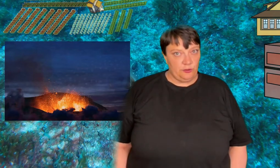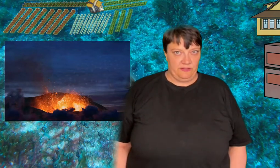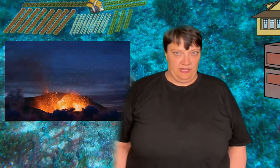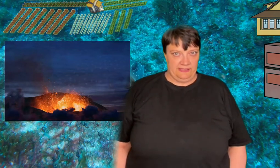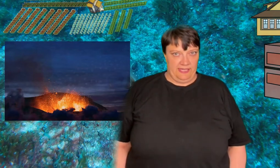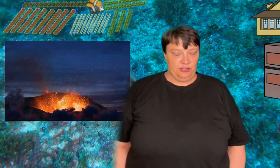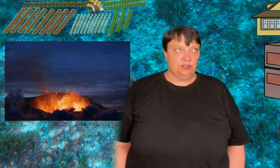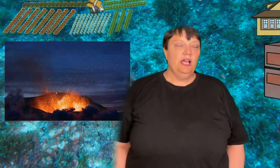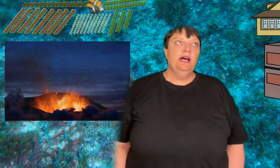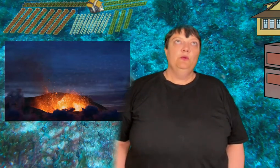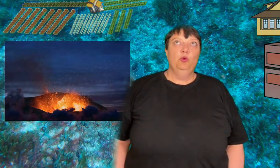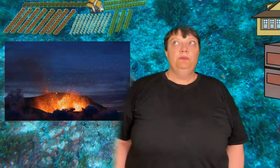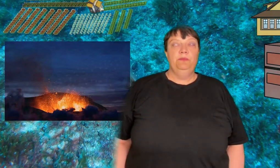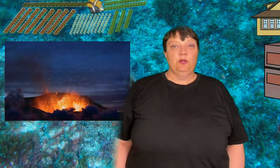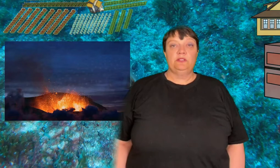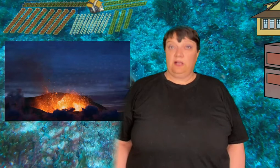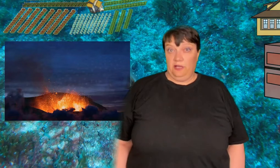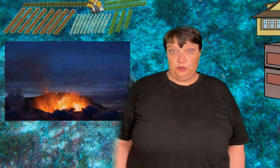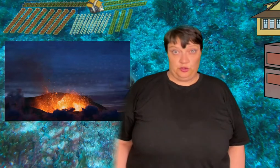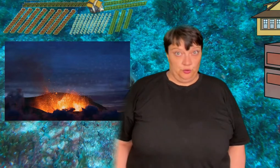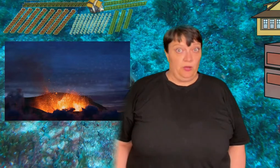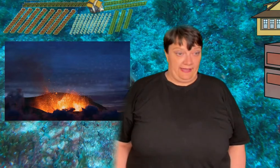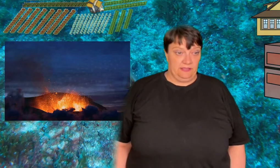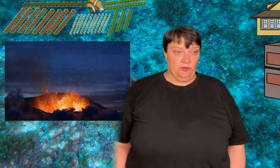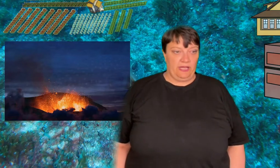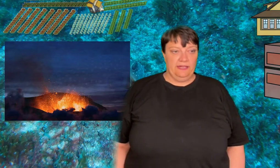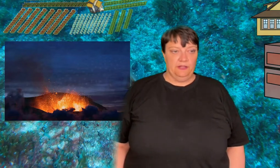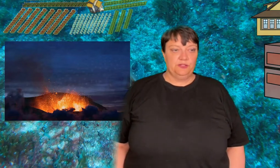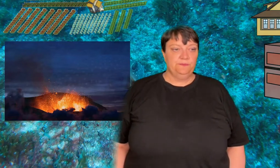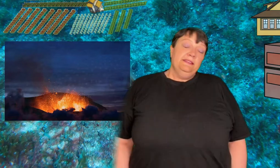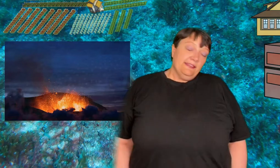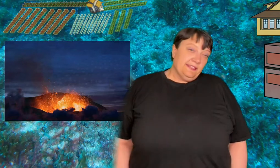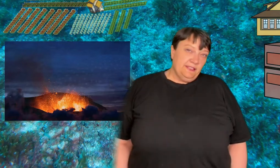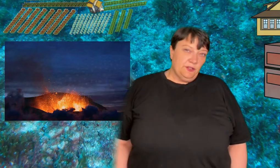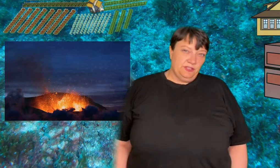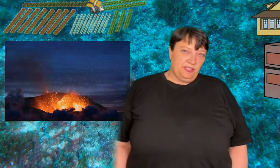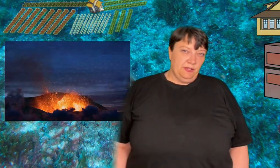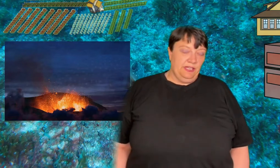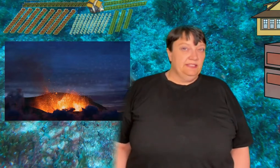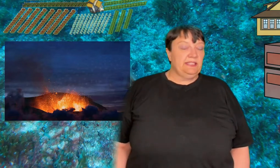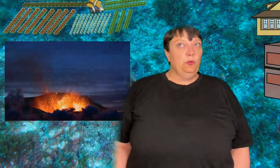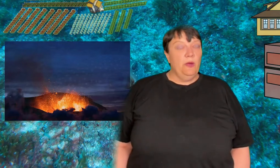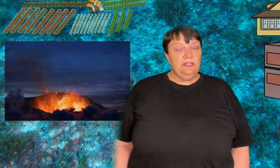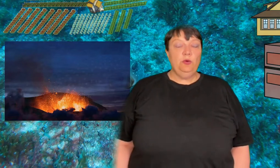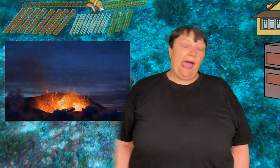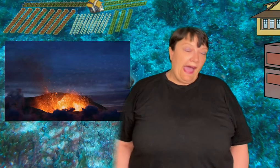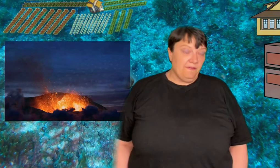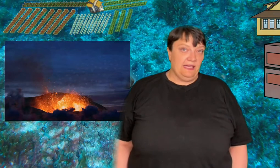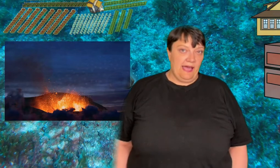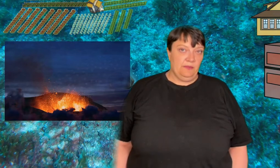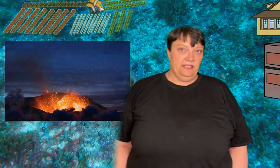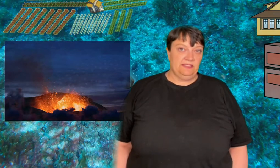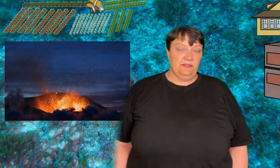initial civilizations would be built close to active volcanoes. The other thing to consider is whether you